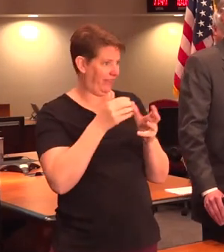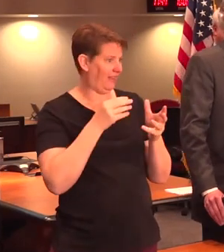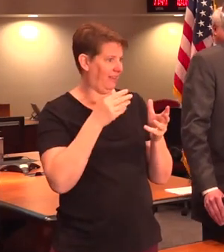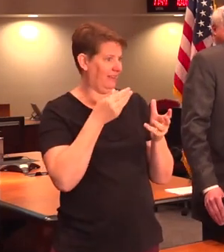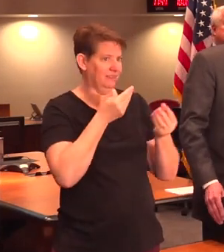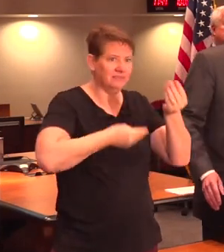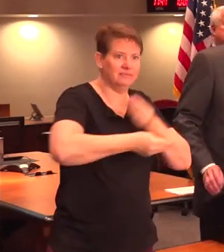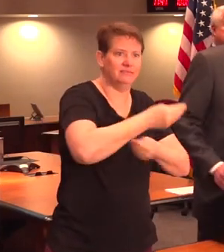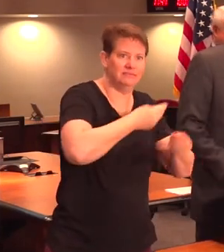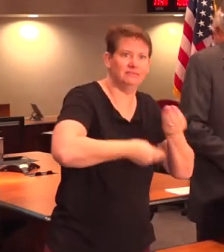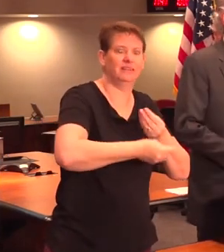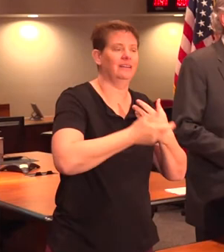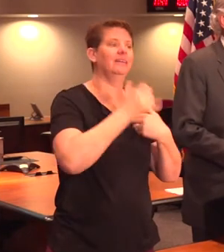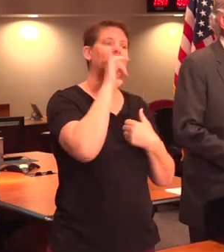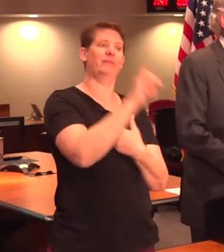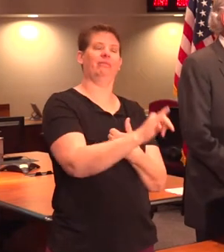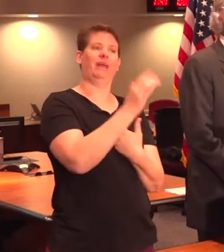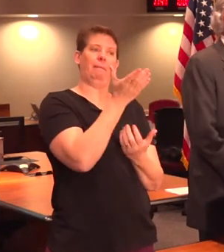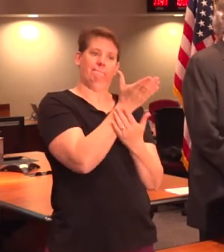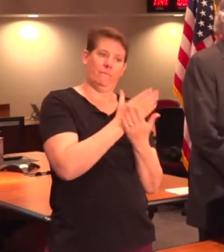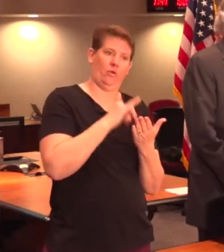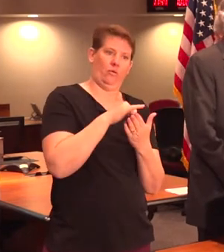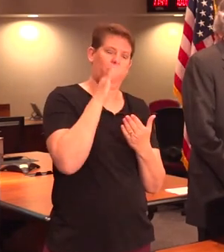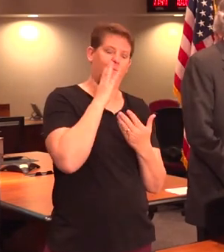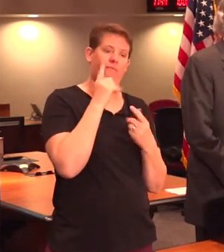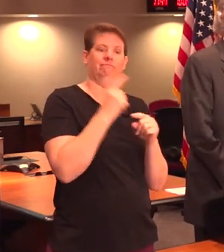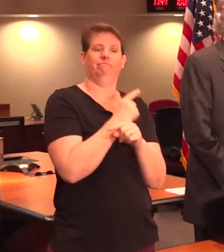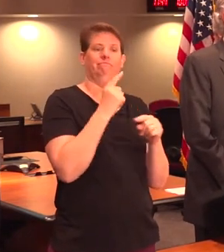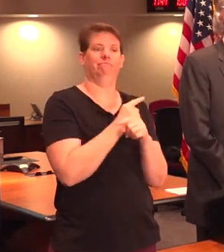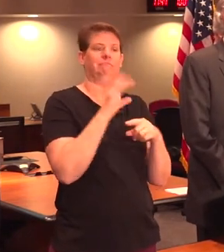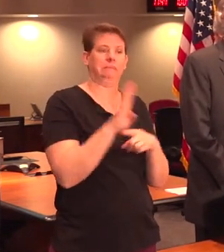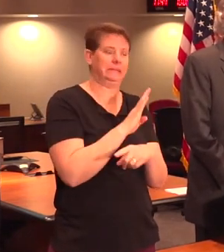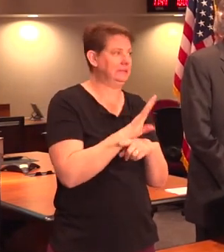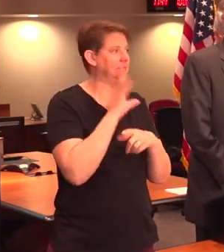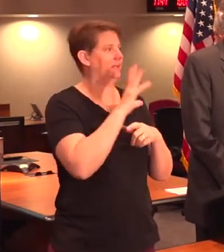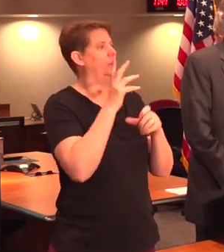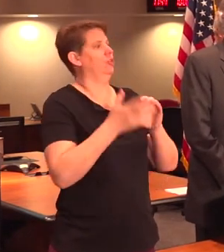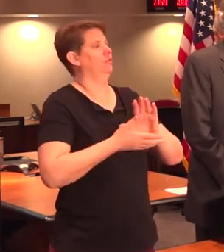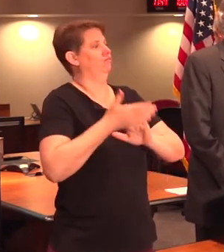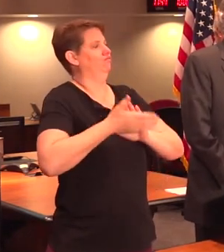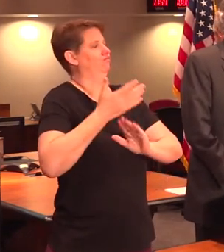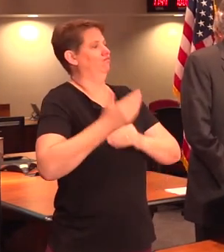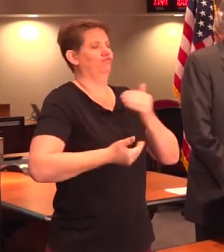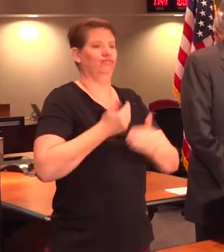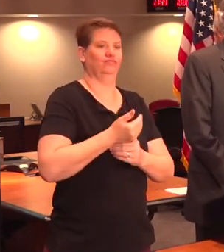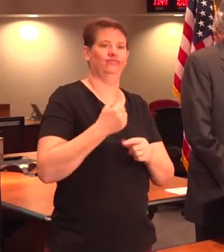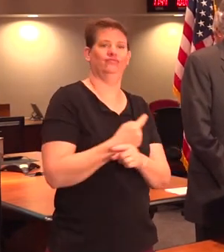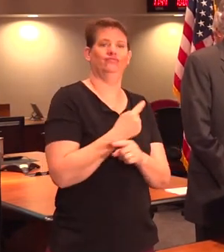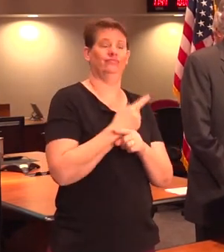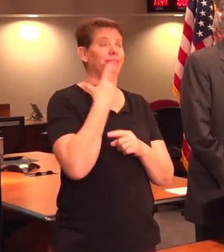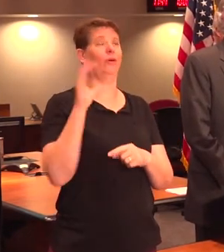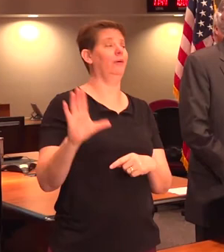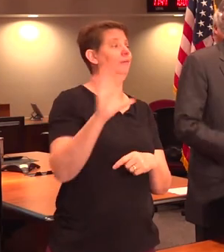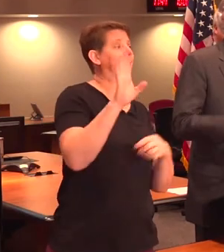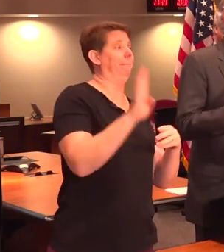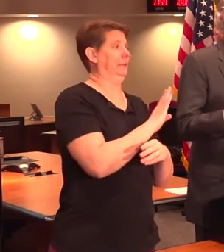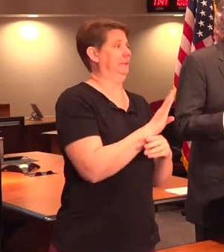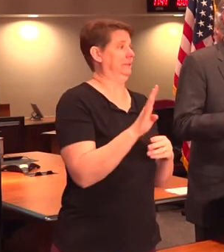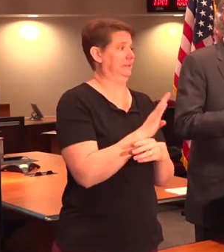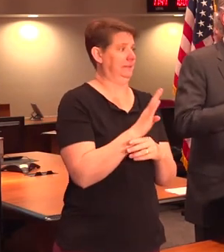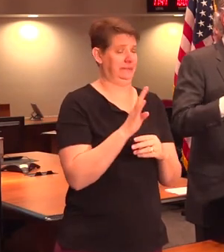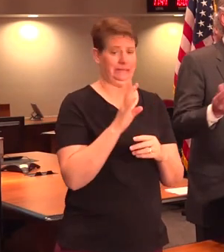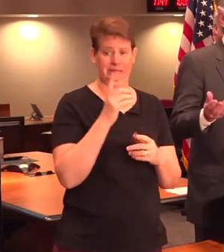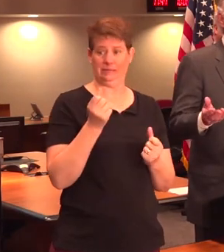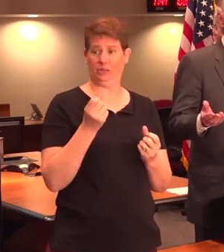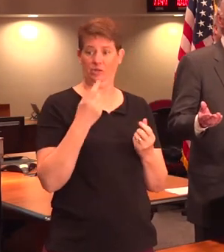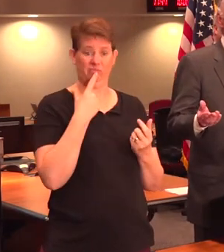are part of the marketplace and part of the standard operating procedure for businesses, and what we're saying